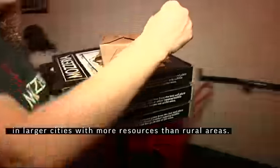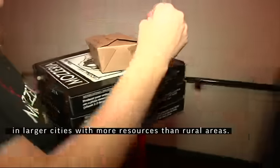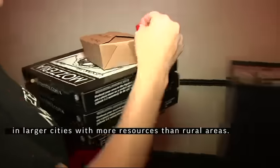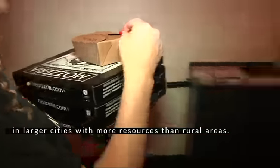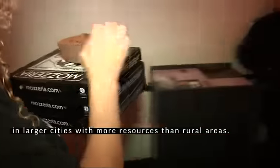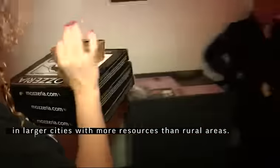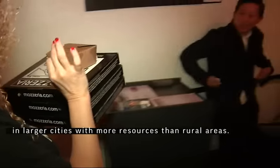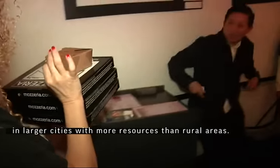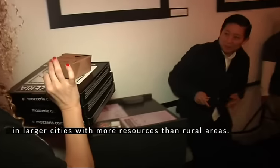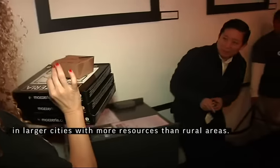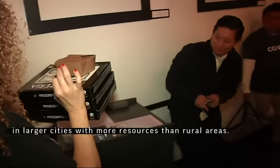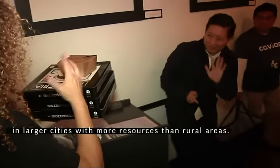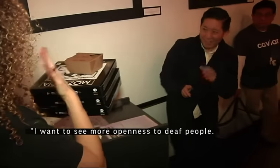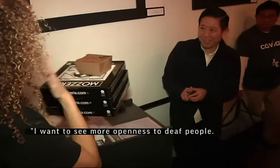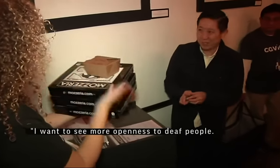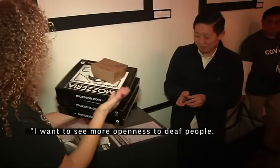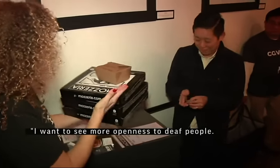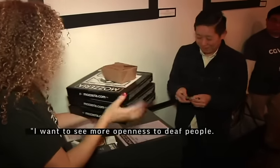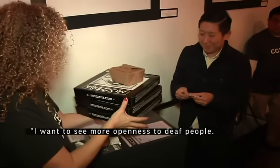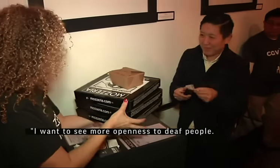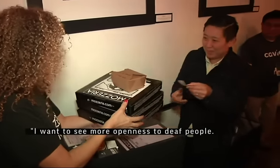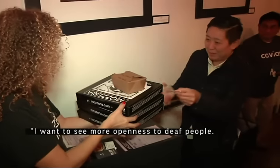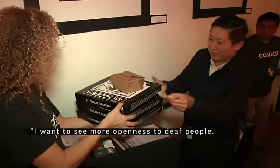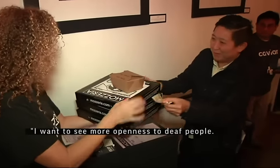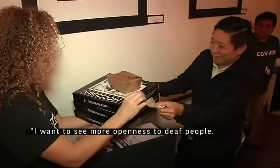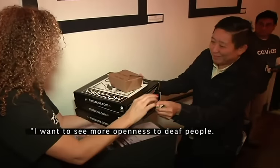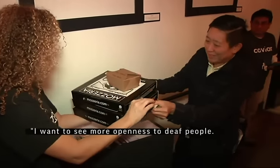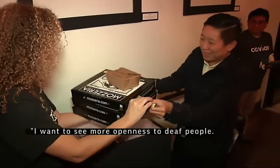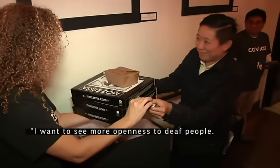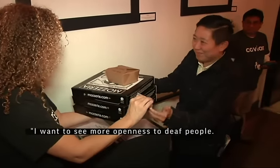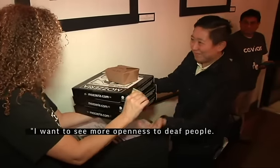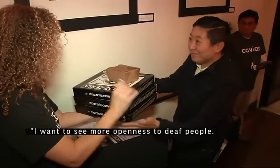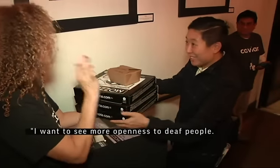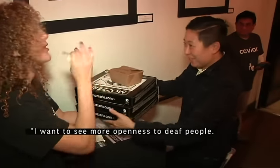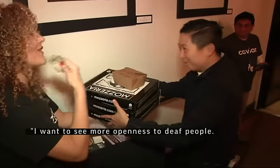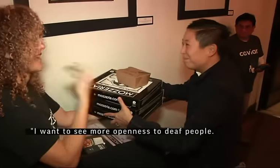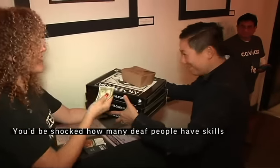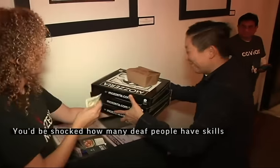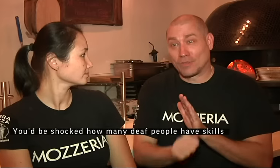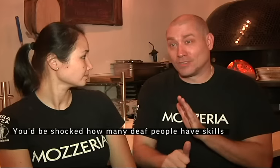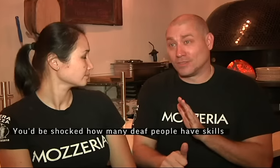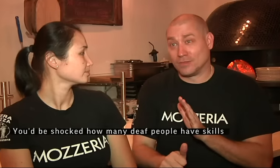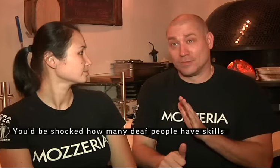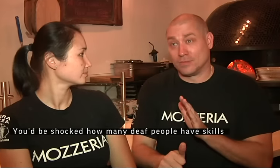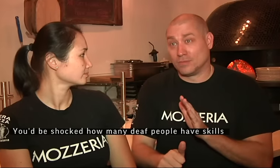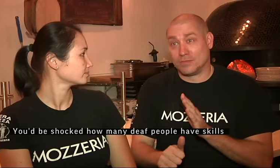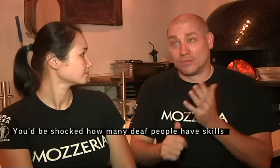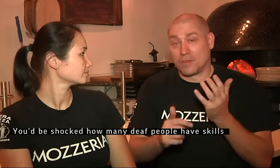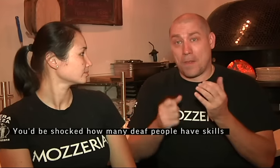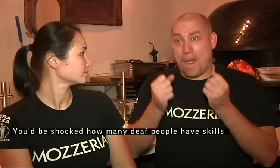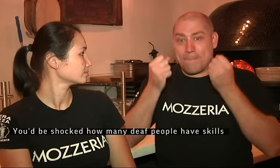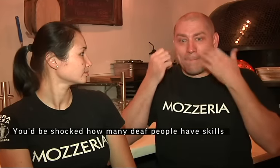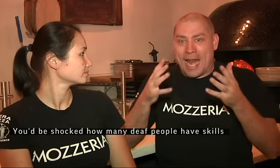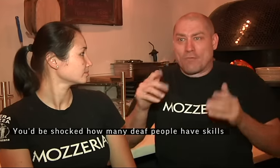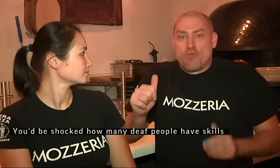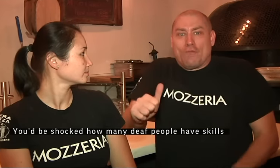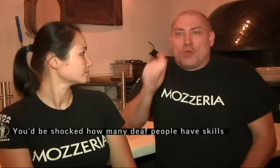rural areas. I want to see more of openness to deaf people. You'd be shocked at how many people how many of the deaf people have skills,